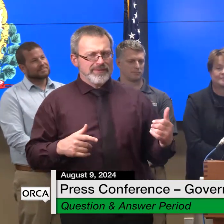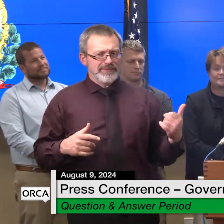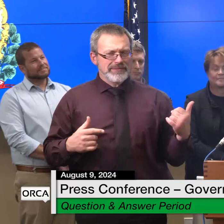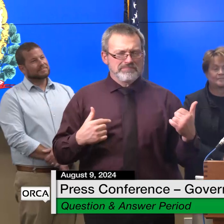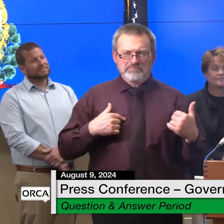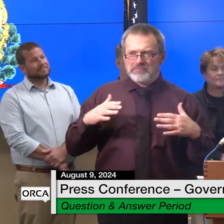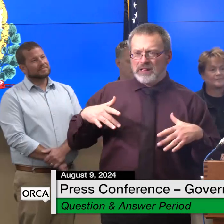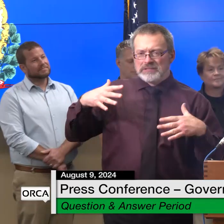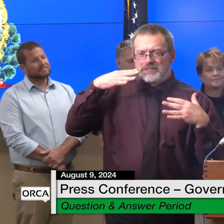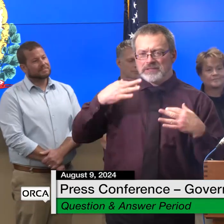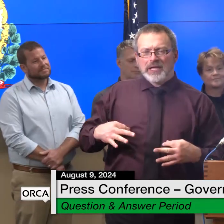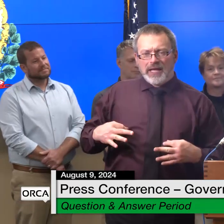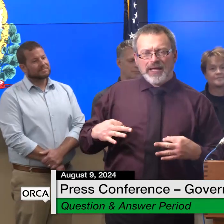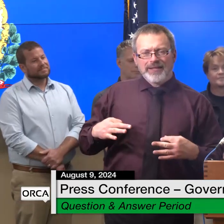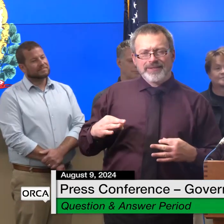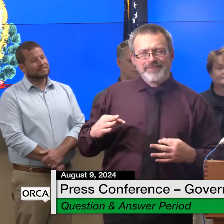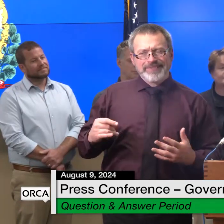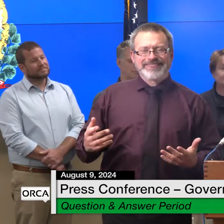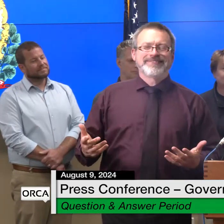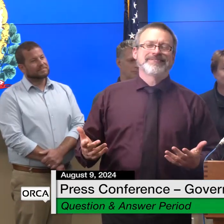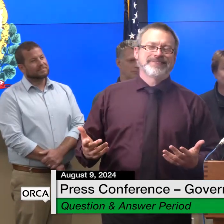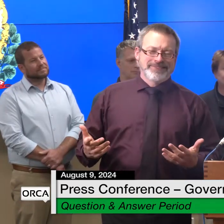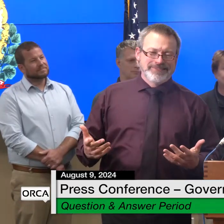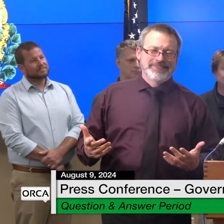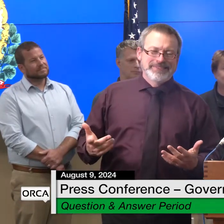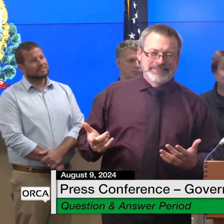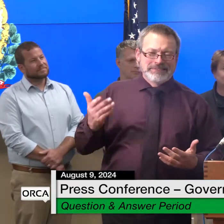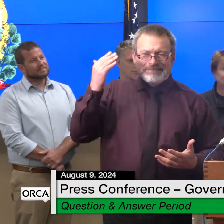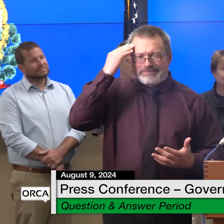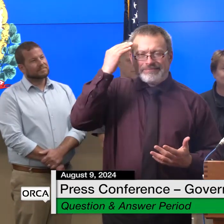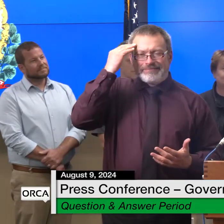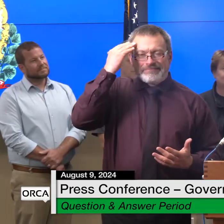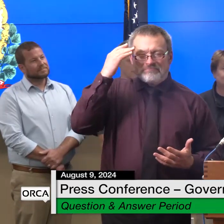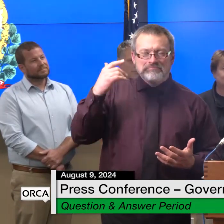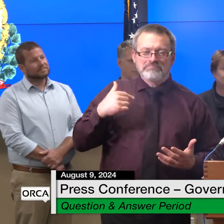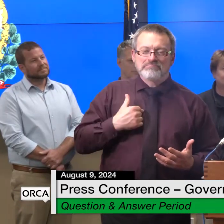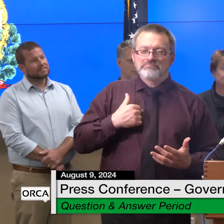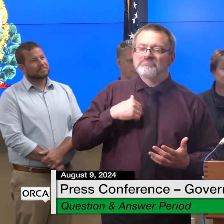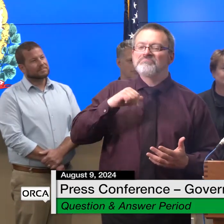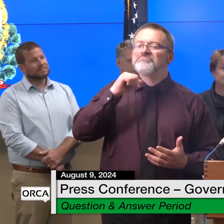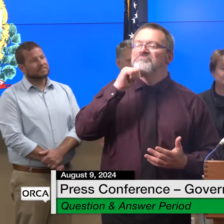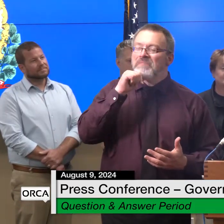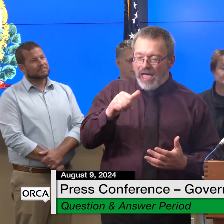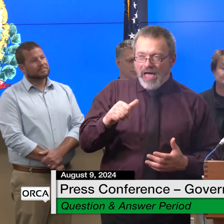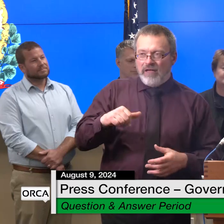uh but i have said repeatedly it will not be former president trump